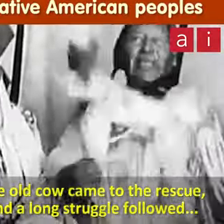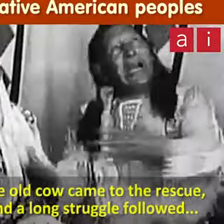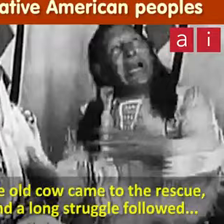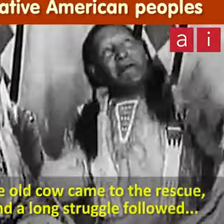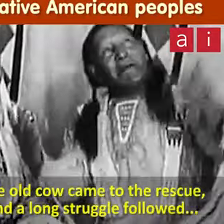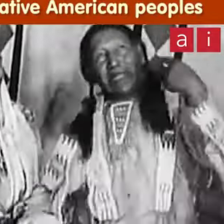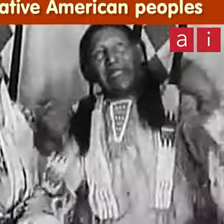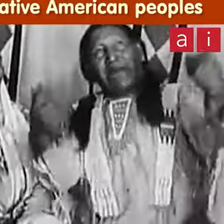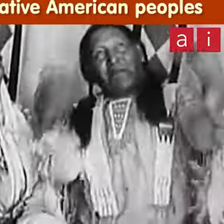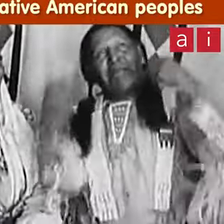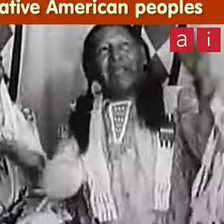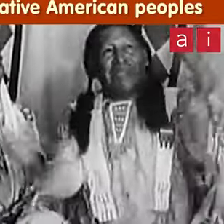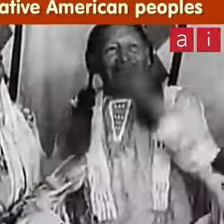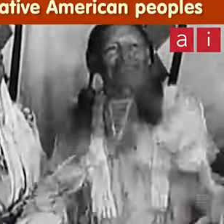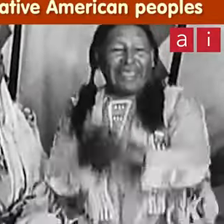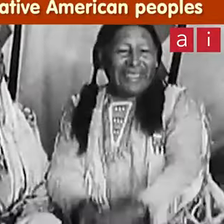power.